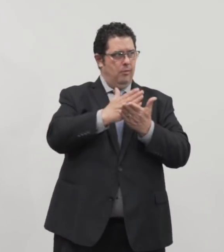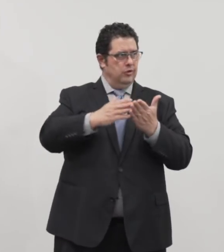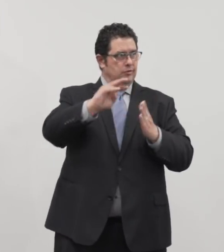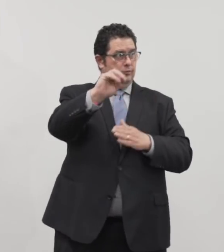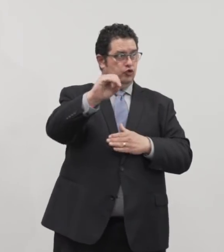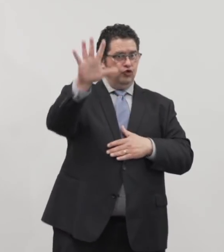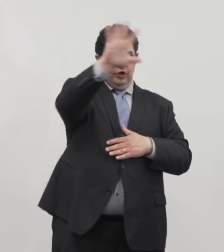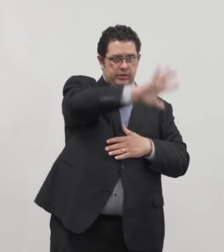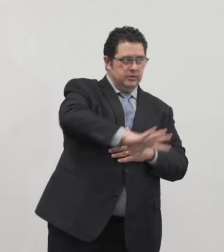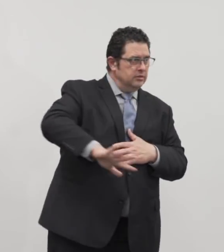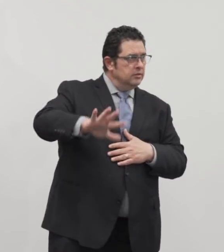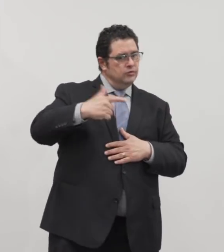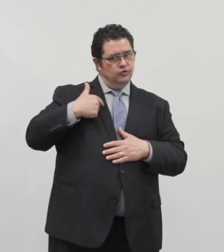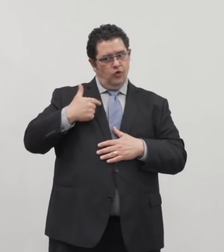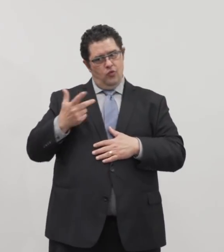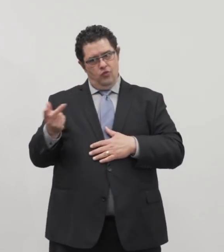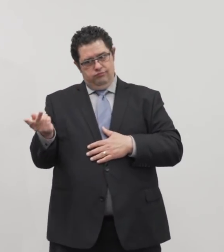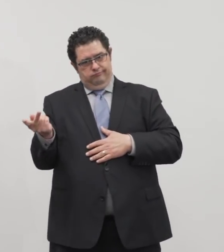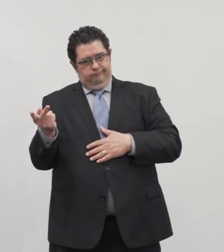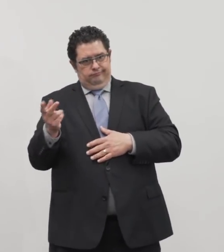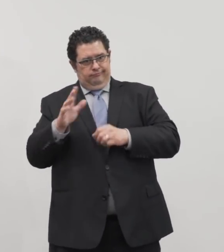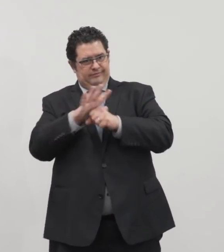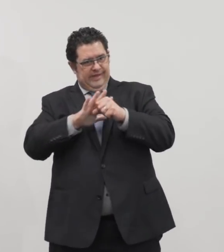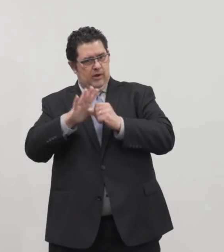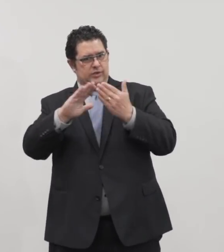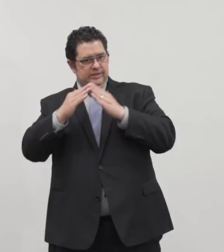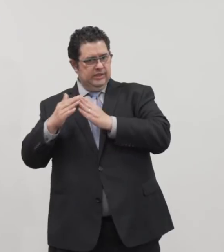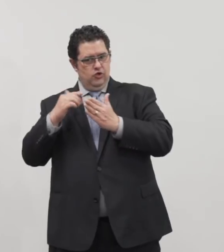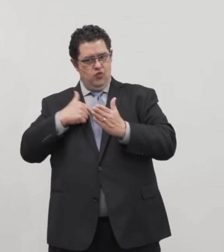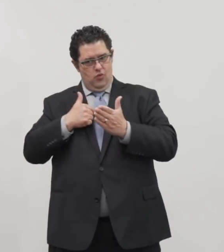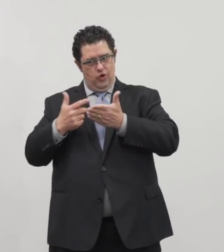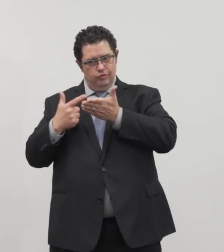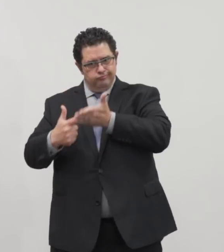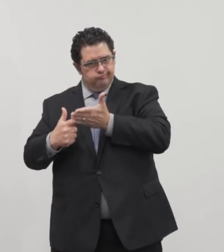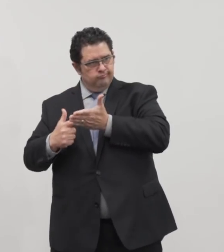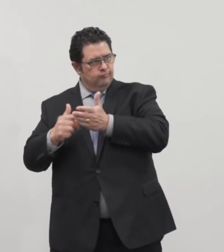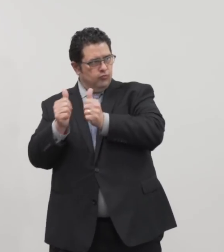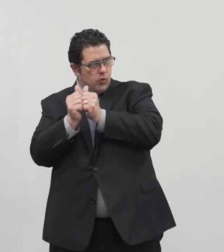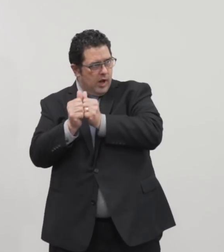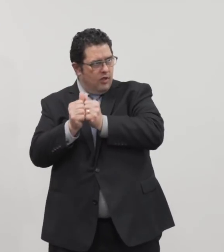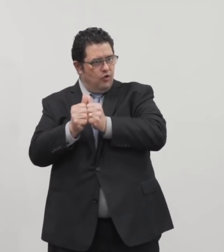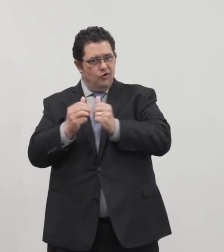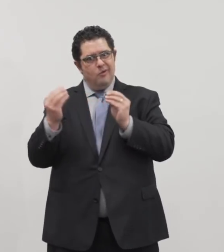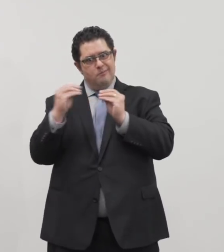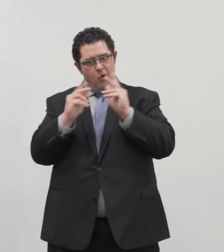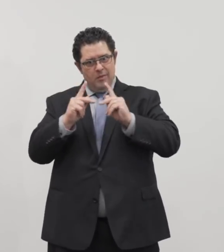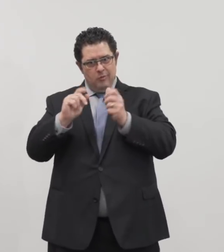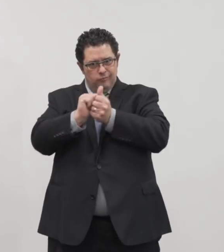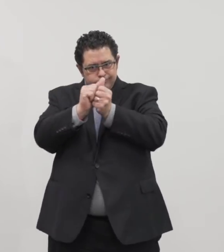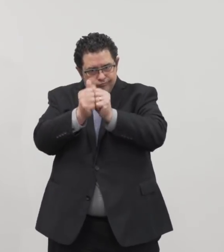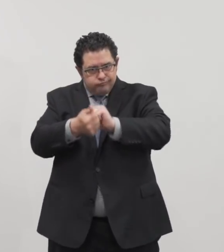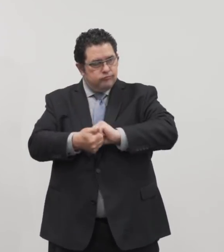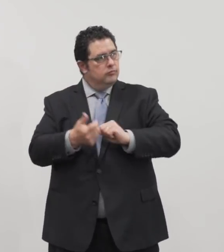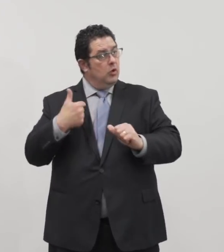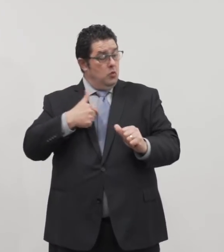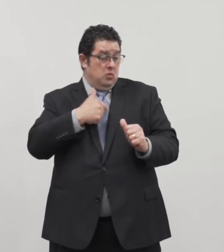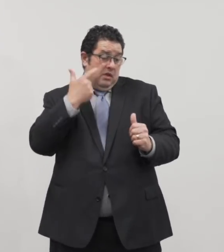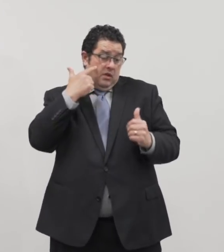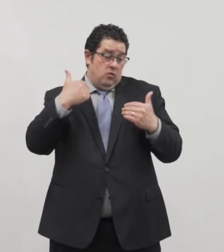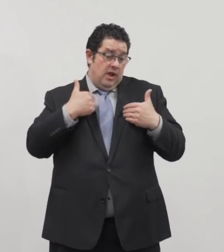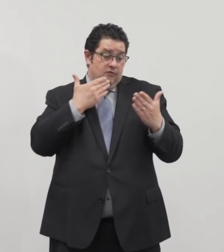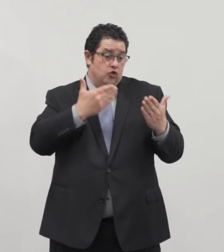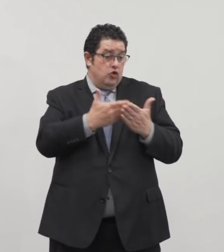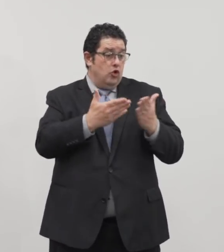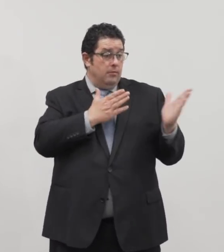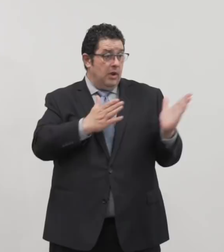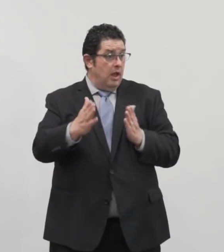we'll make decisions together that affect our area that's much more densely populated. We think we've got a good plan moving forward. We